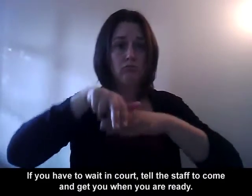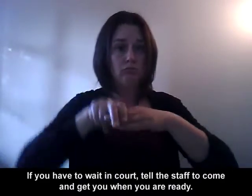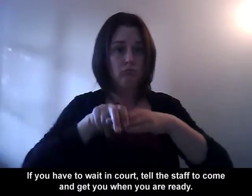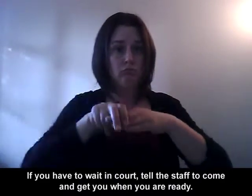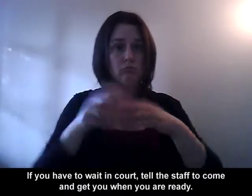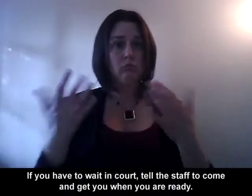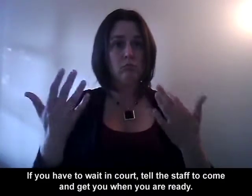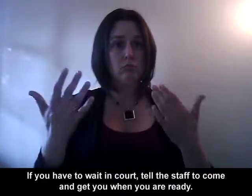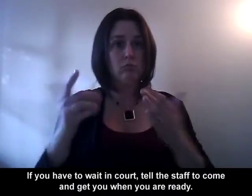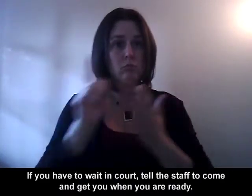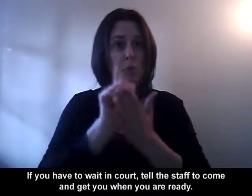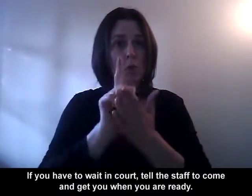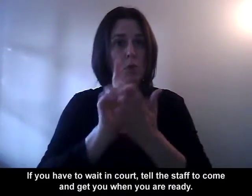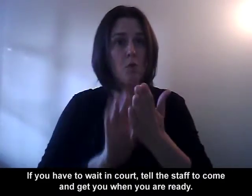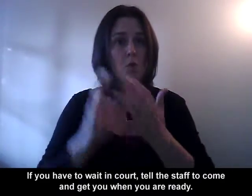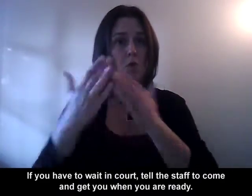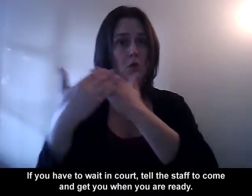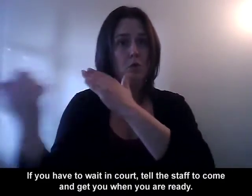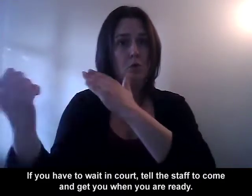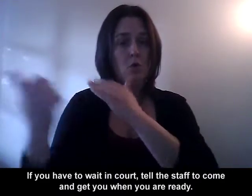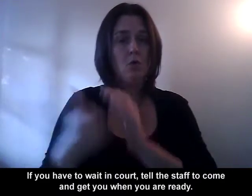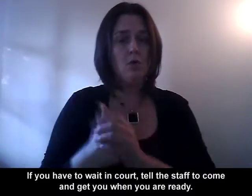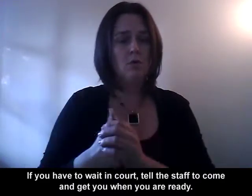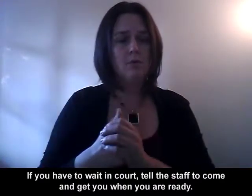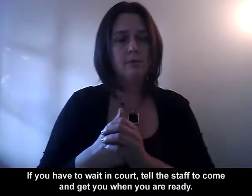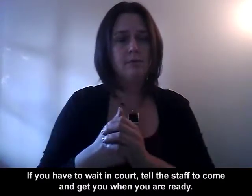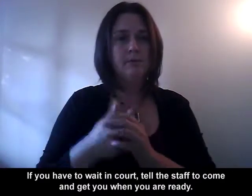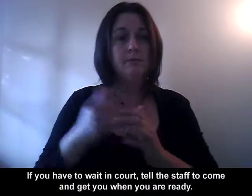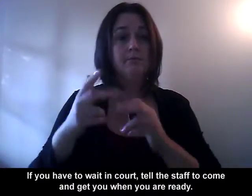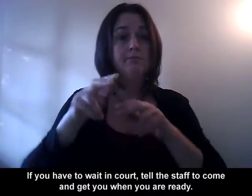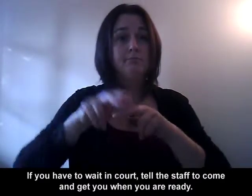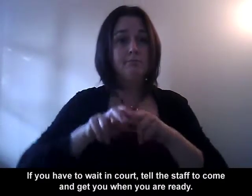If you have to wait in court, tell the staff to come and get you when you are ready.